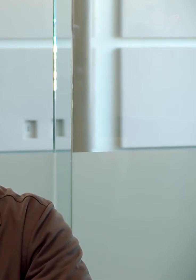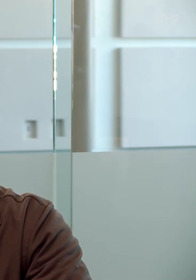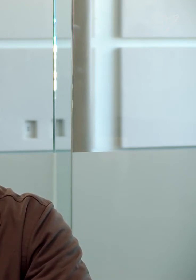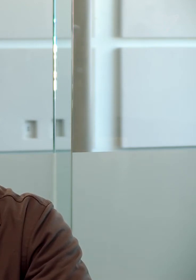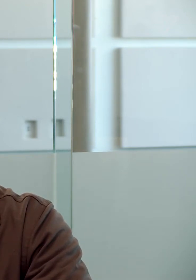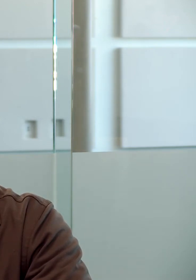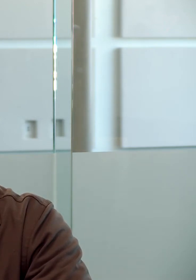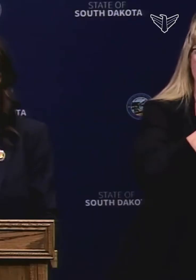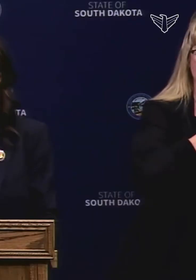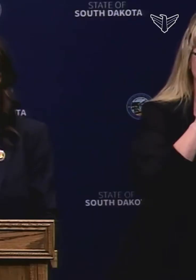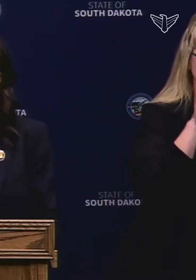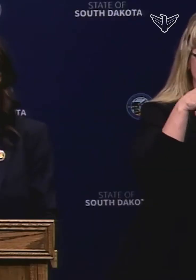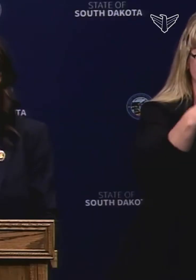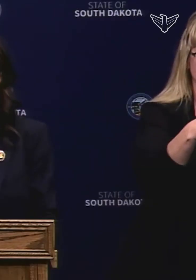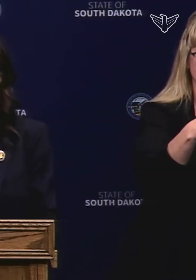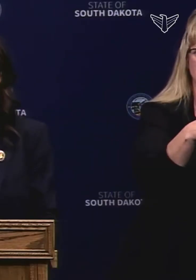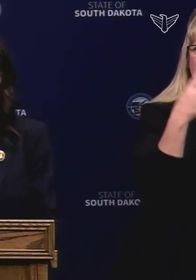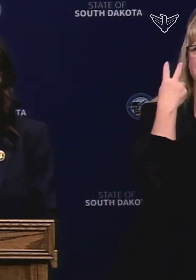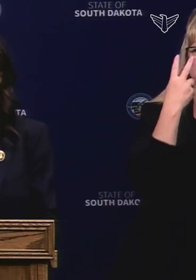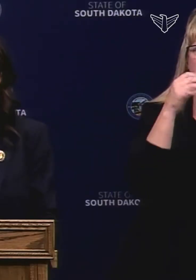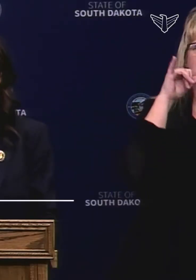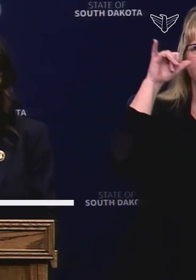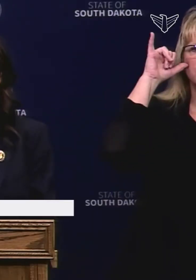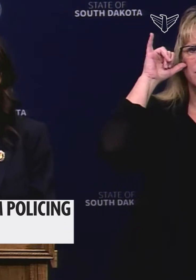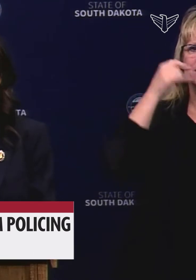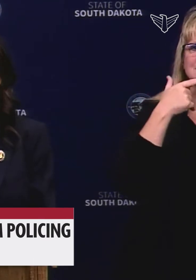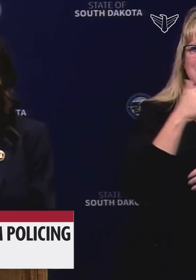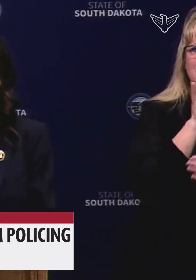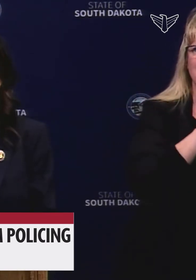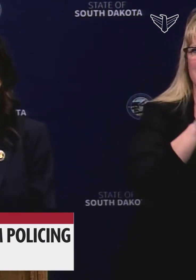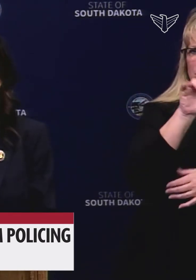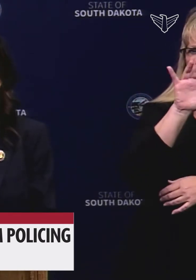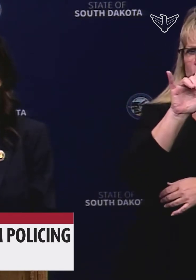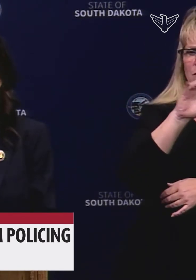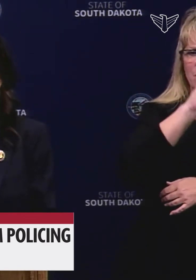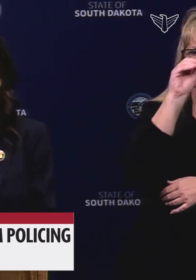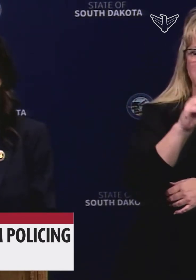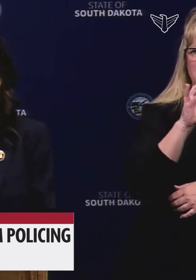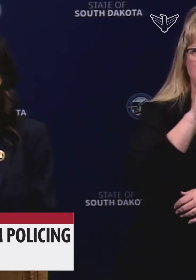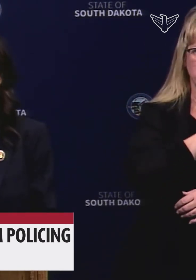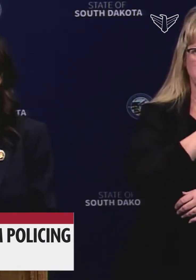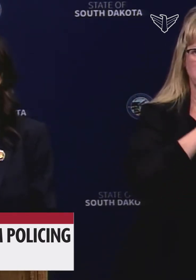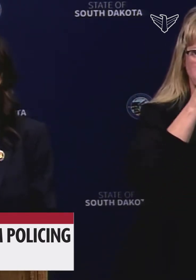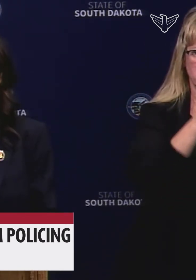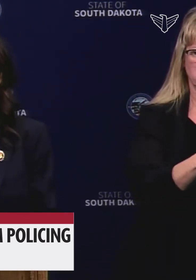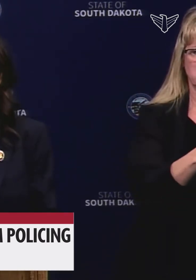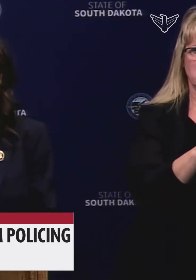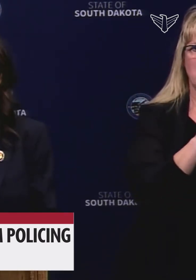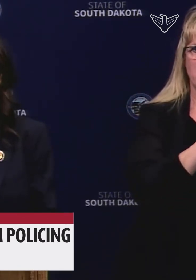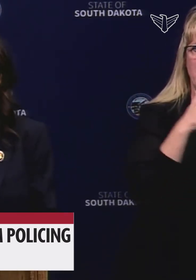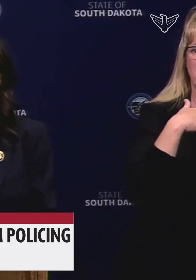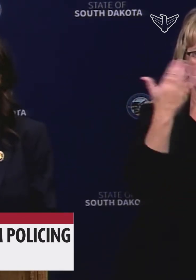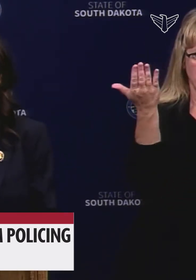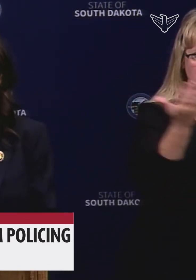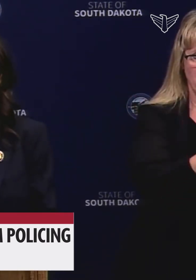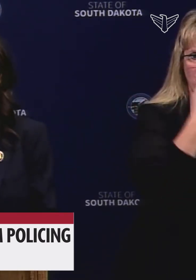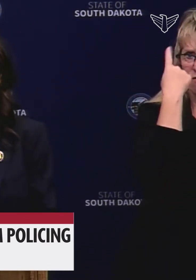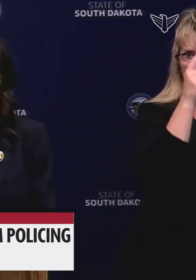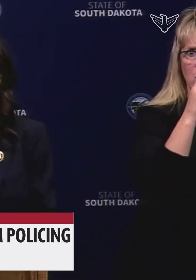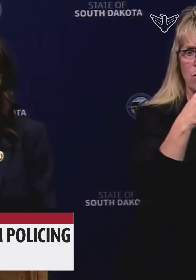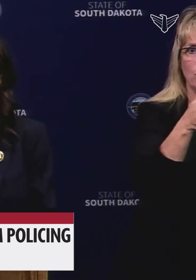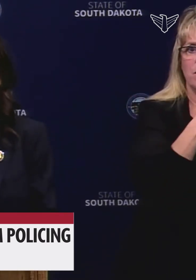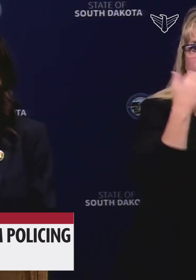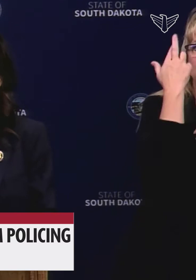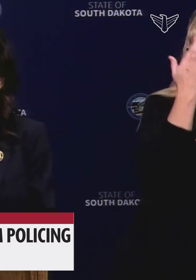to fire bad cops. I saw a statistic yesterday that said 25% of police officers that had been fired for certain